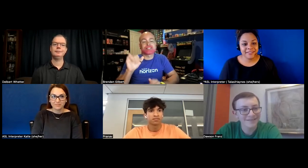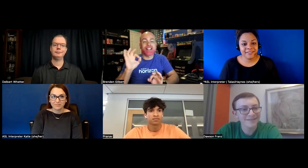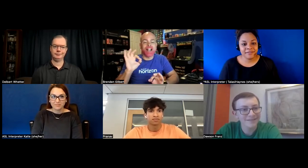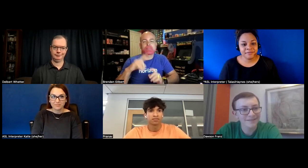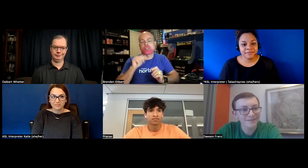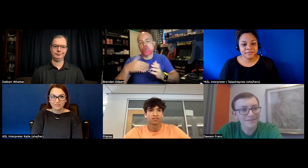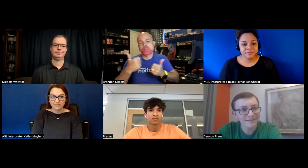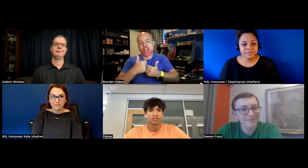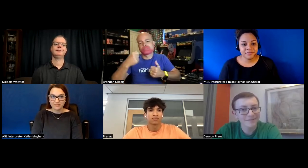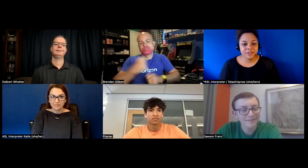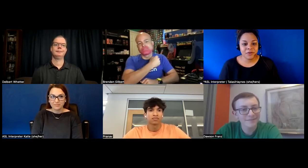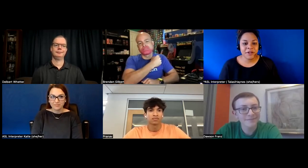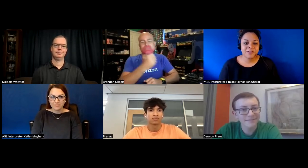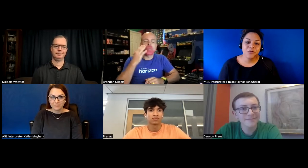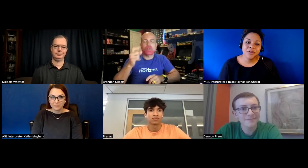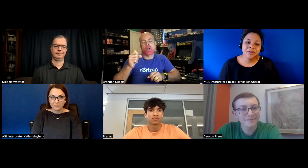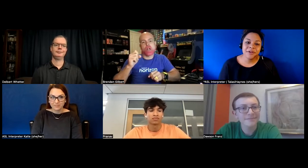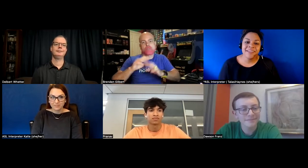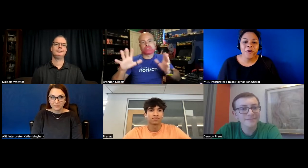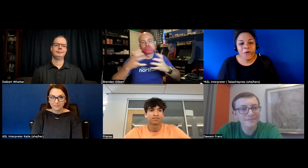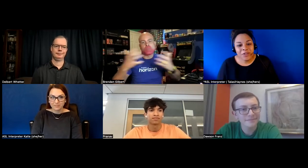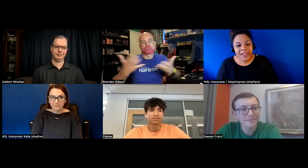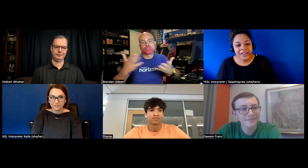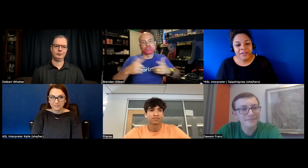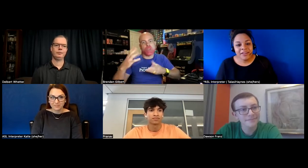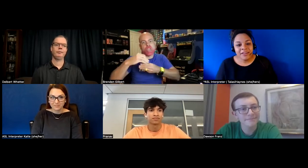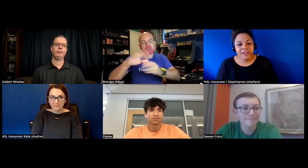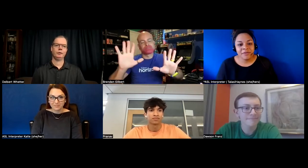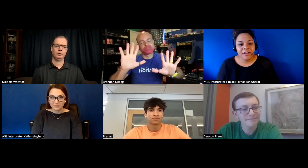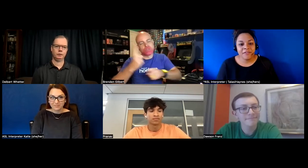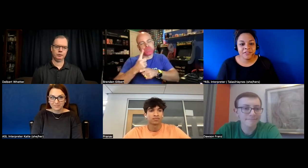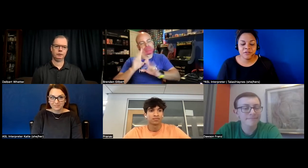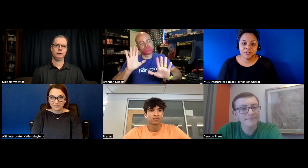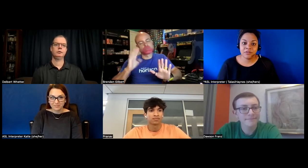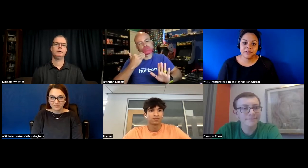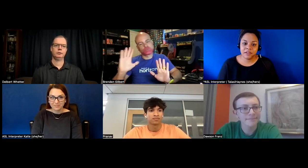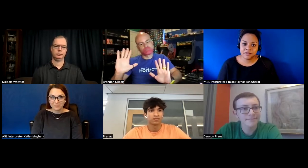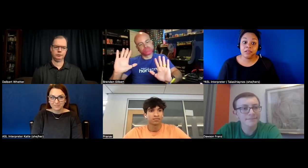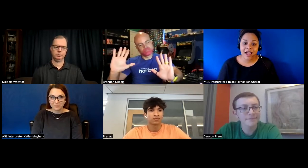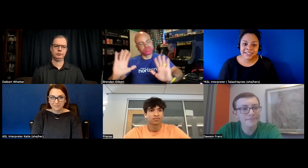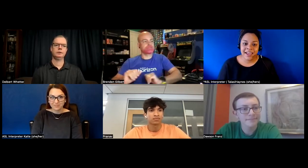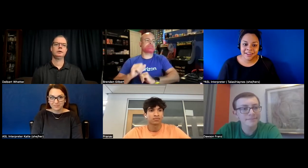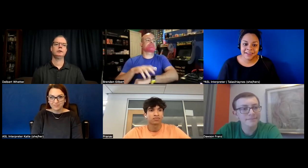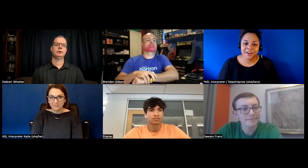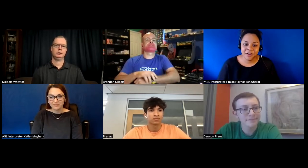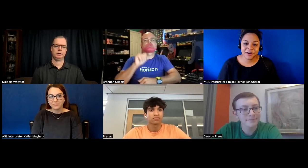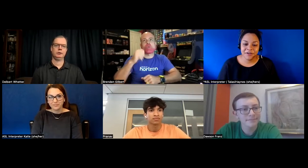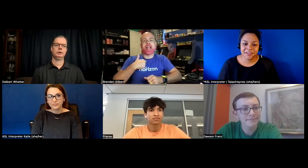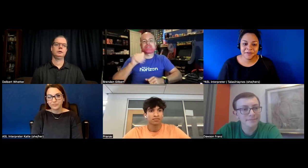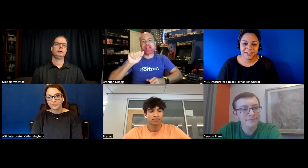so i mean it's cool but it's not the whole game um obviously there's that is a lot to add in i know i know i'll take what we can